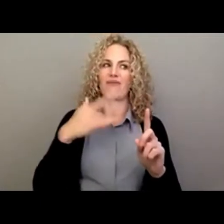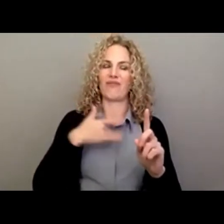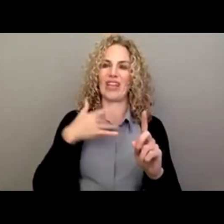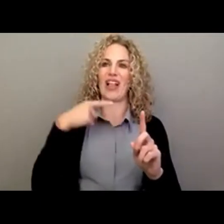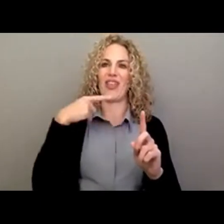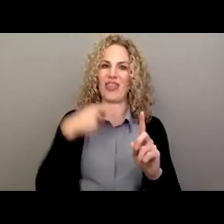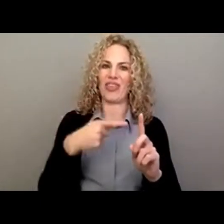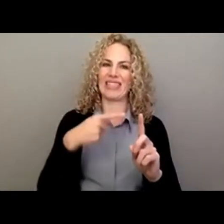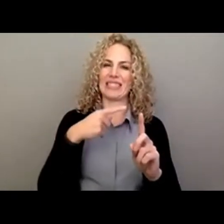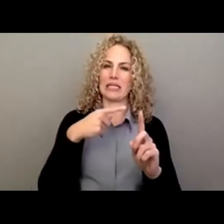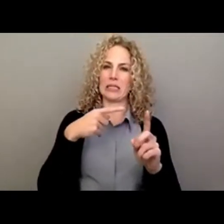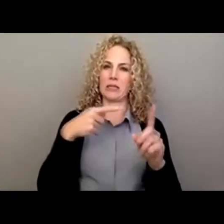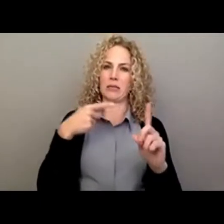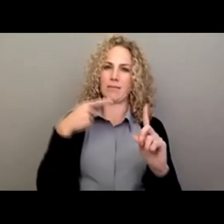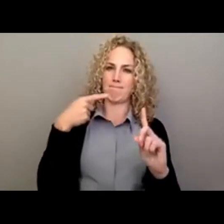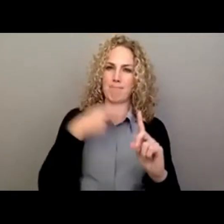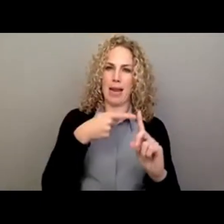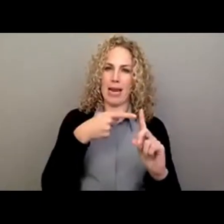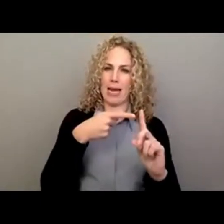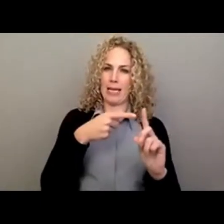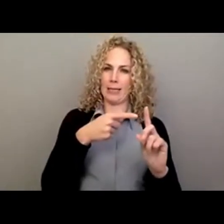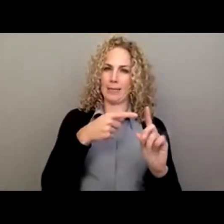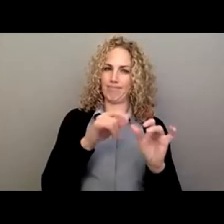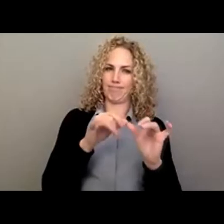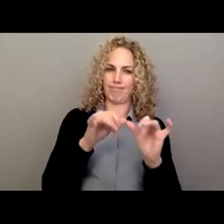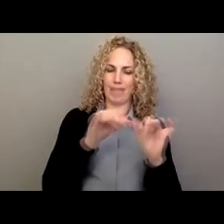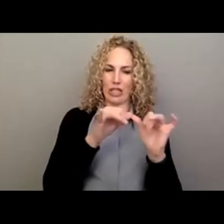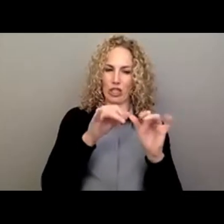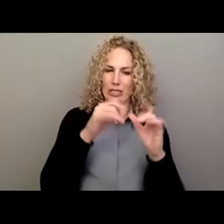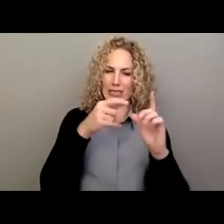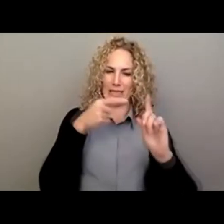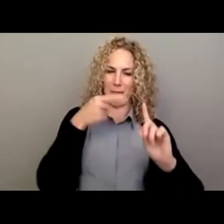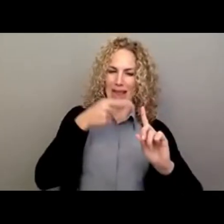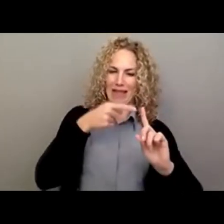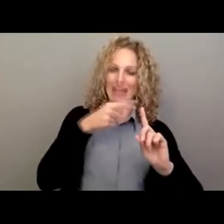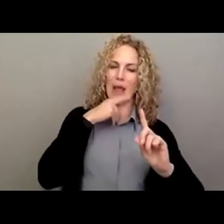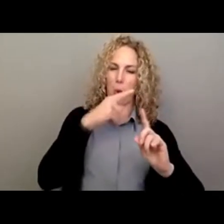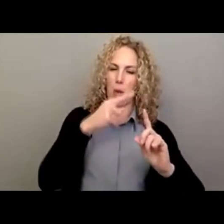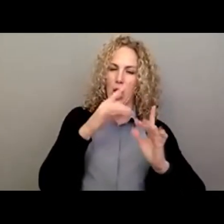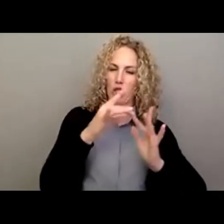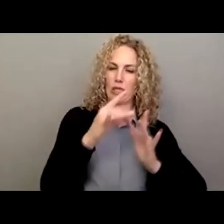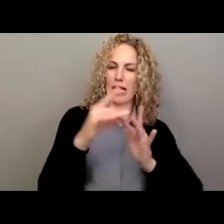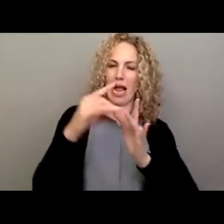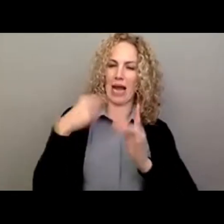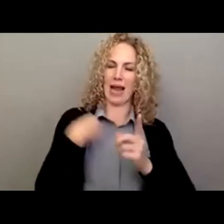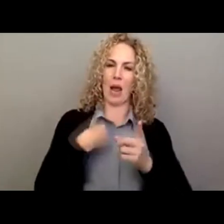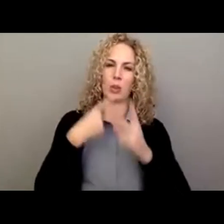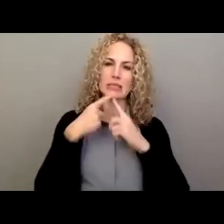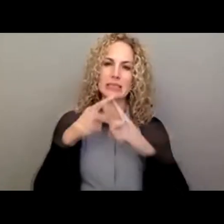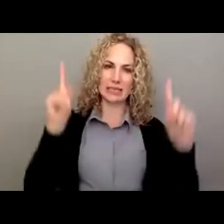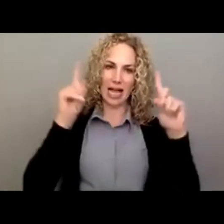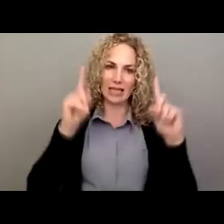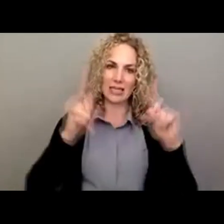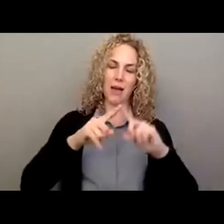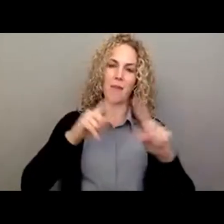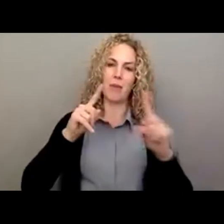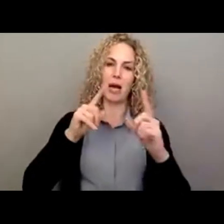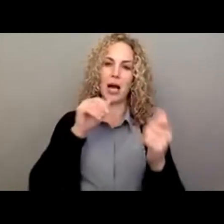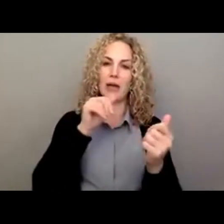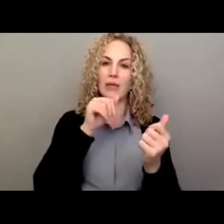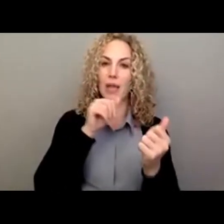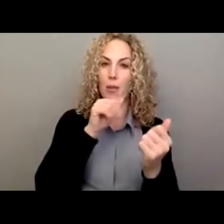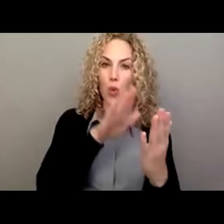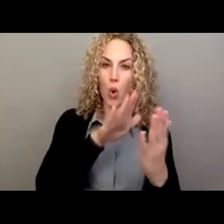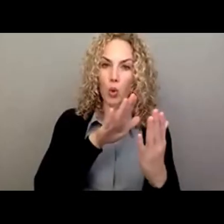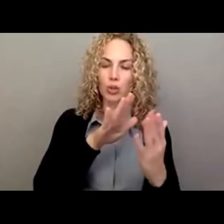engine that drives all the success we have at State Fund, but particularly the approach to